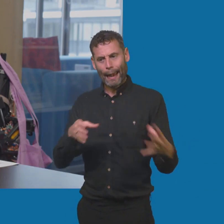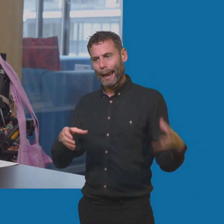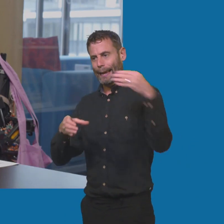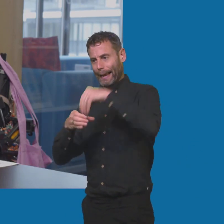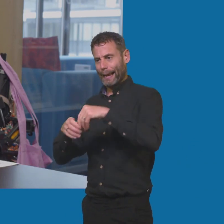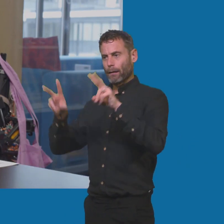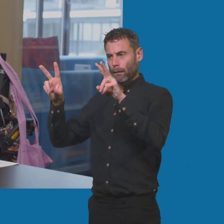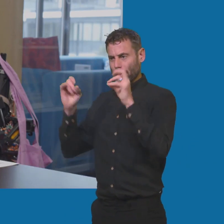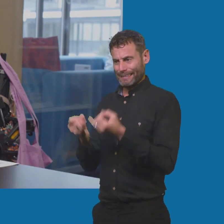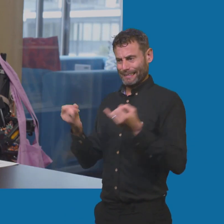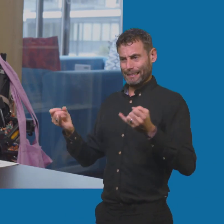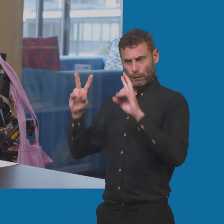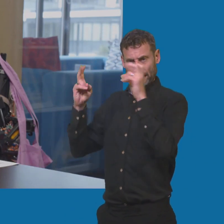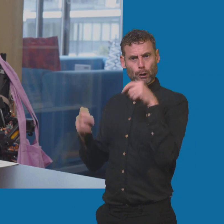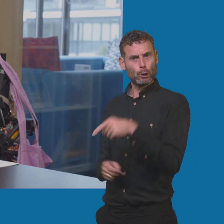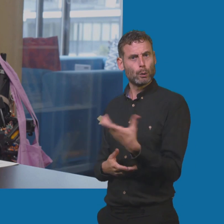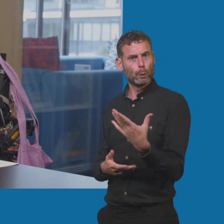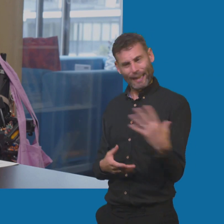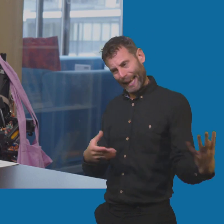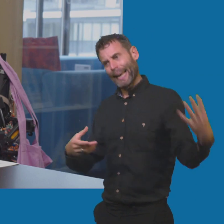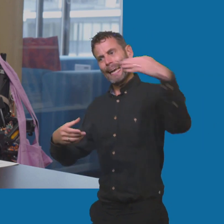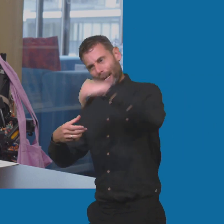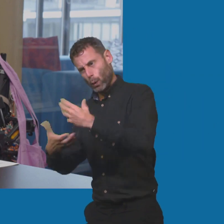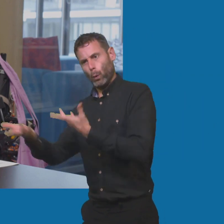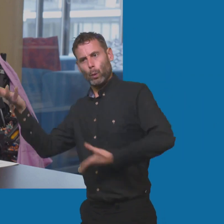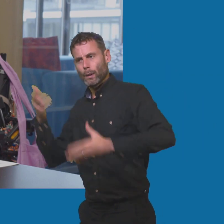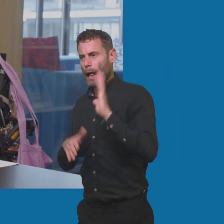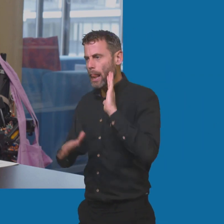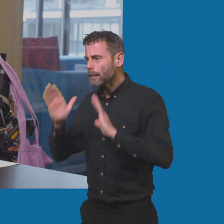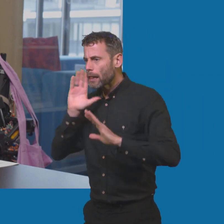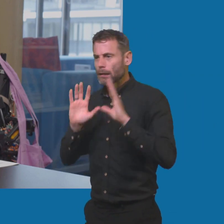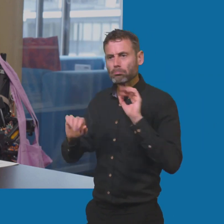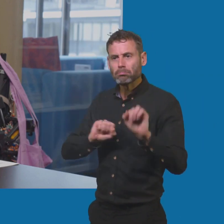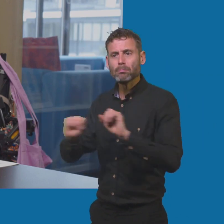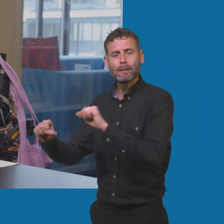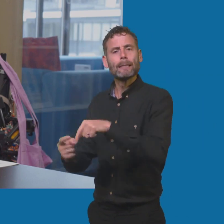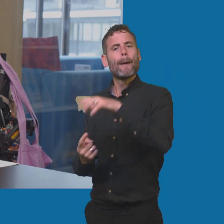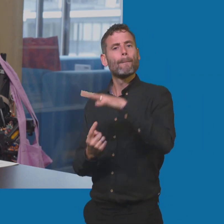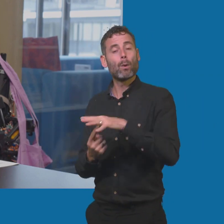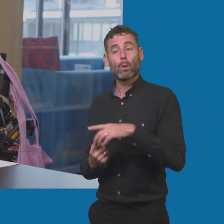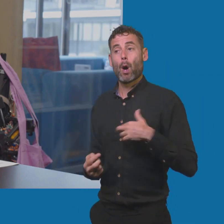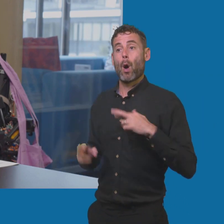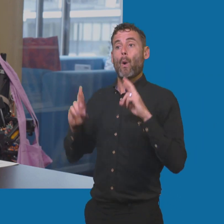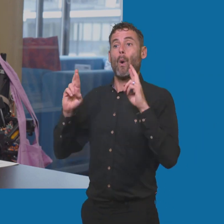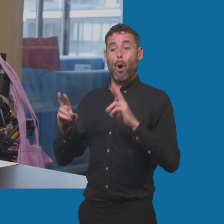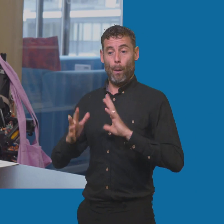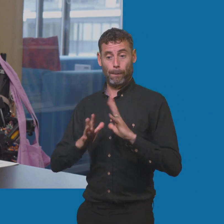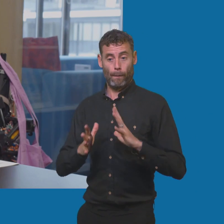matters on climate change. So absolutely brilliant. I just hope that this is something that sets the standard moving forward. I agree.